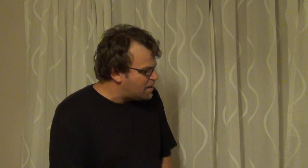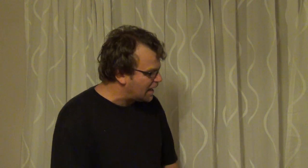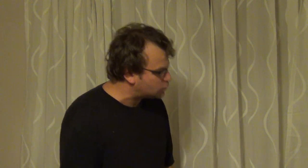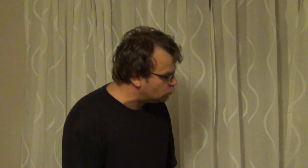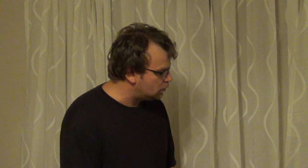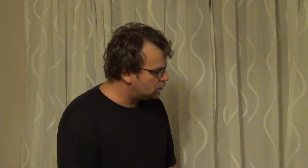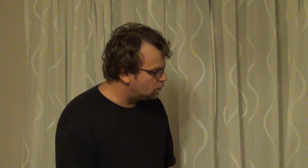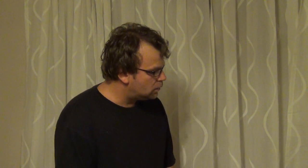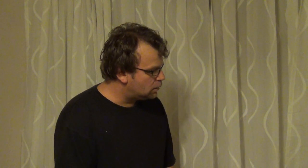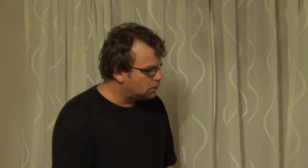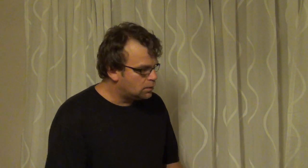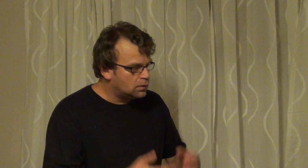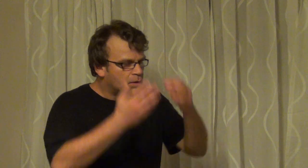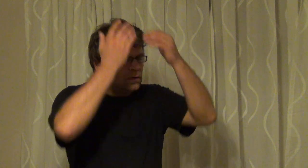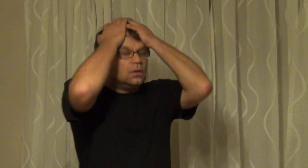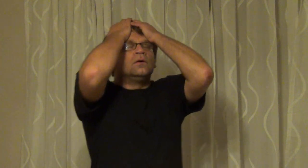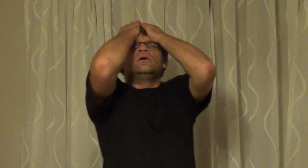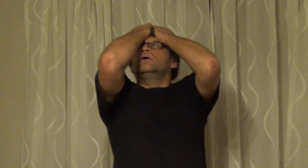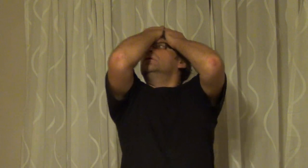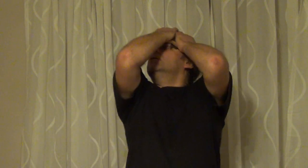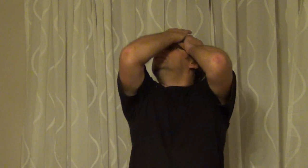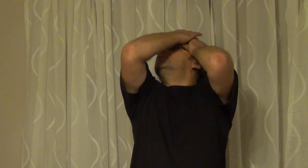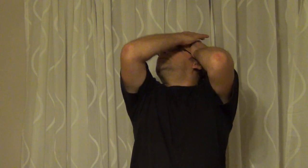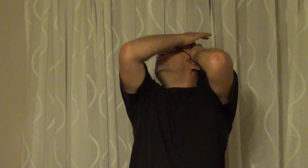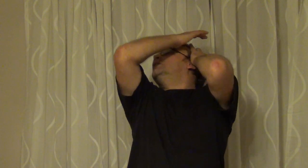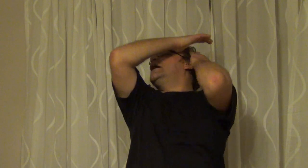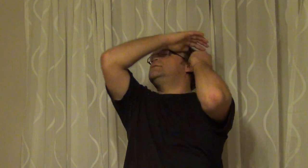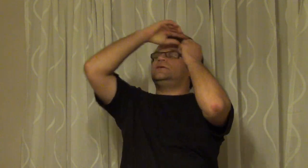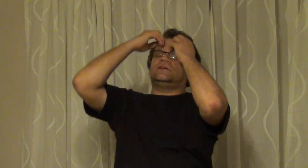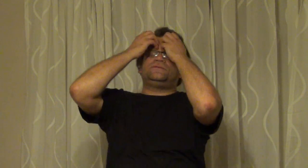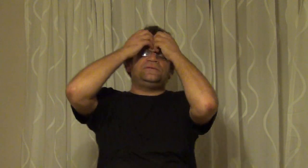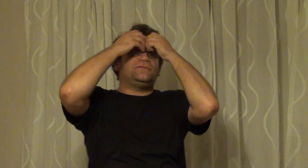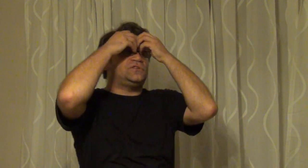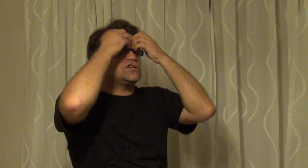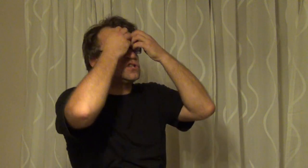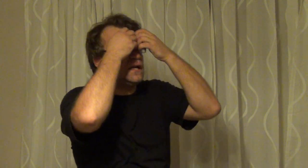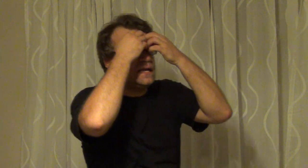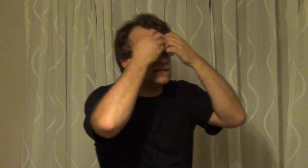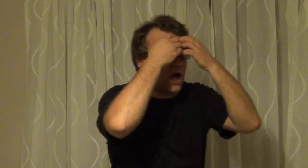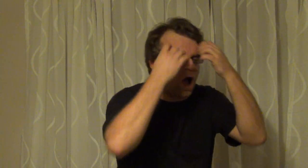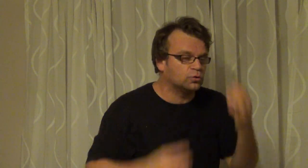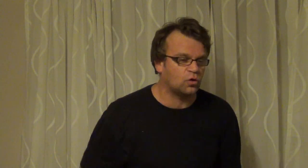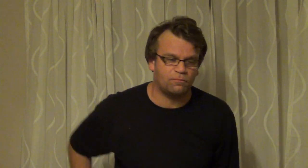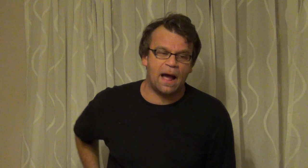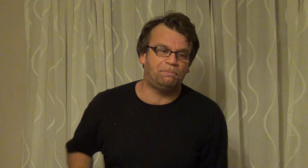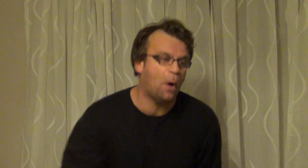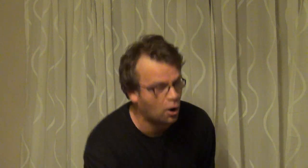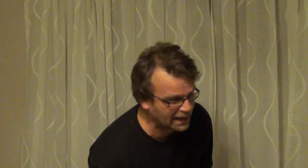a cartoon 250 shillings out of my pocket